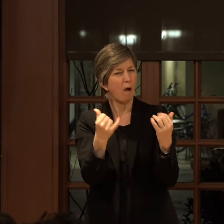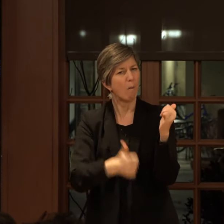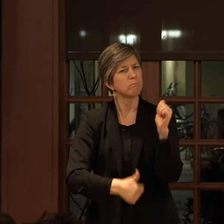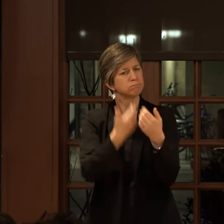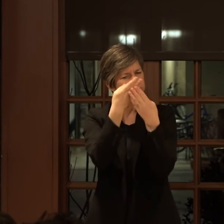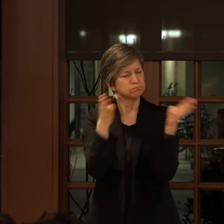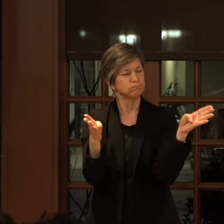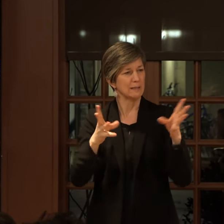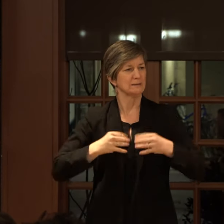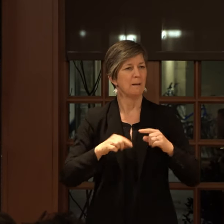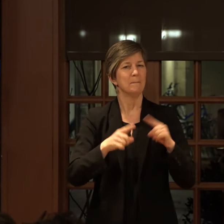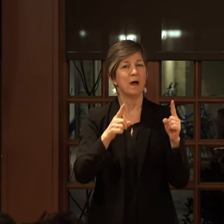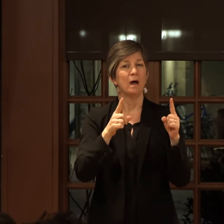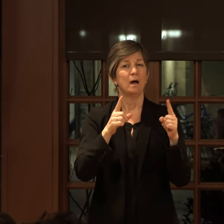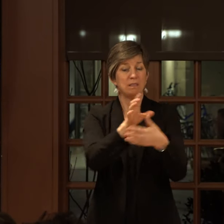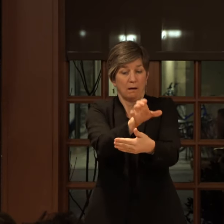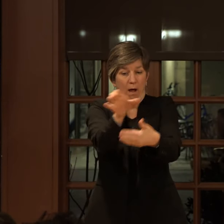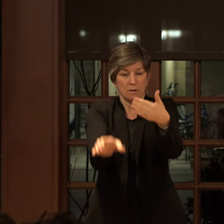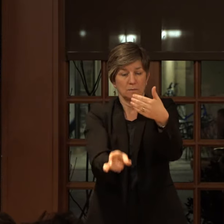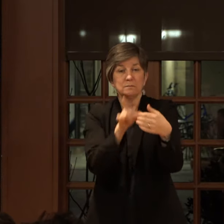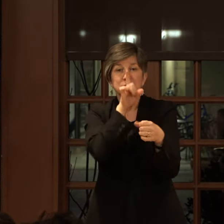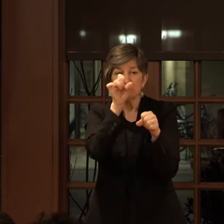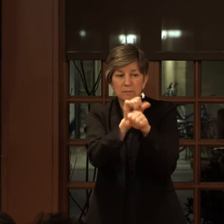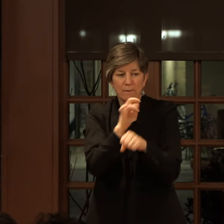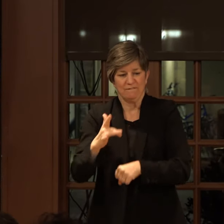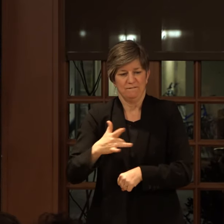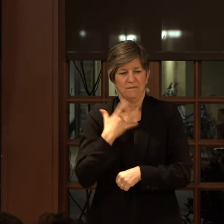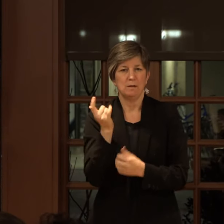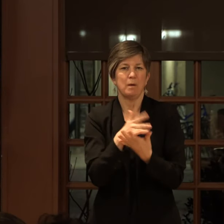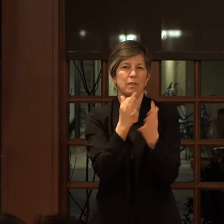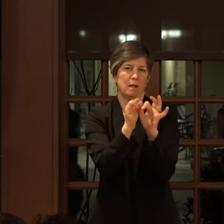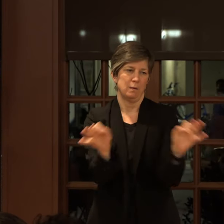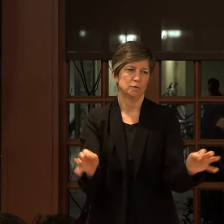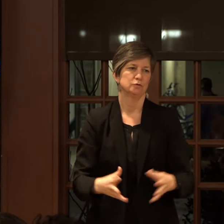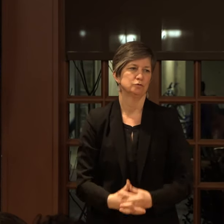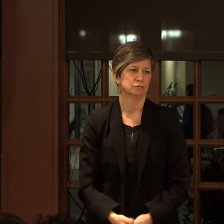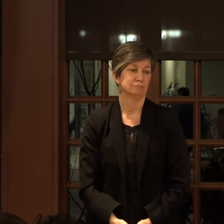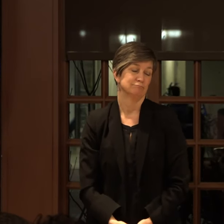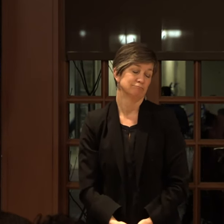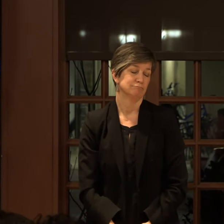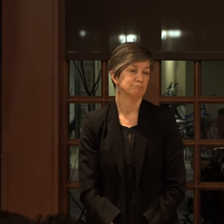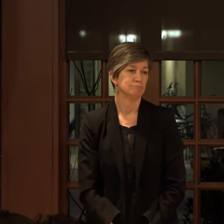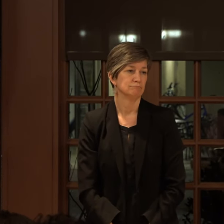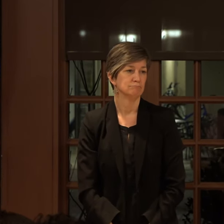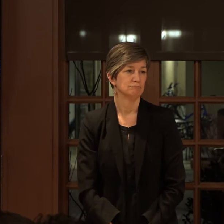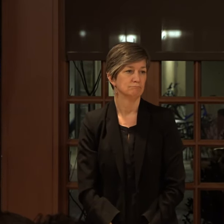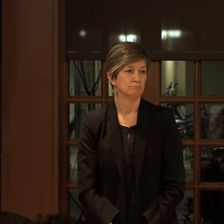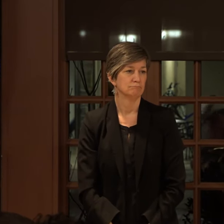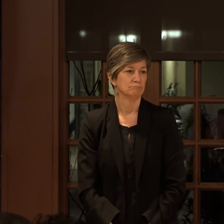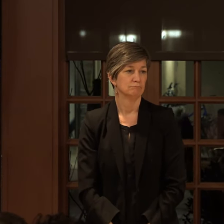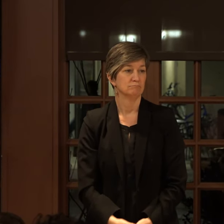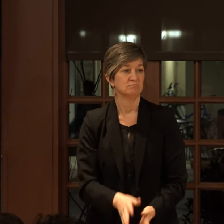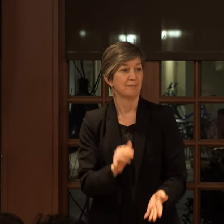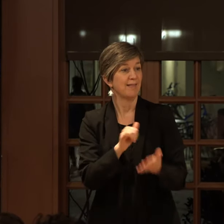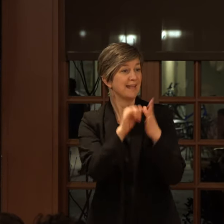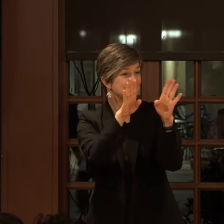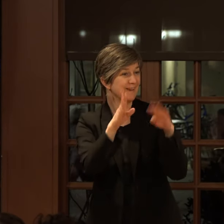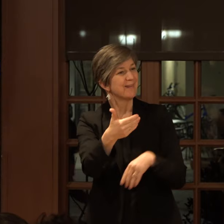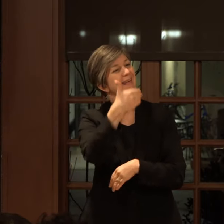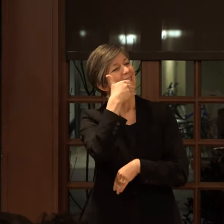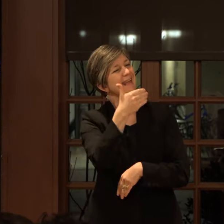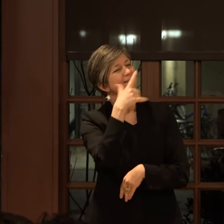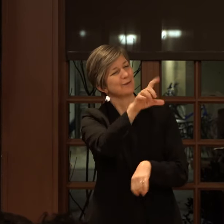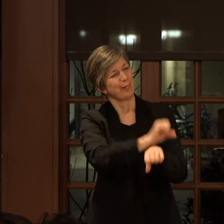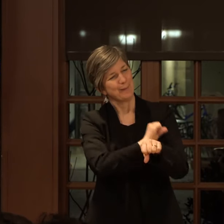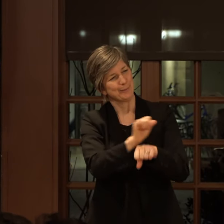what are the ramifications of how we really feel about it? So, but that's fantastic. Thank you for